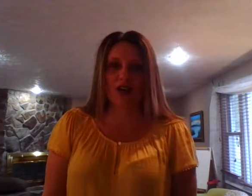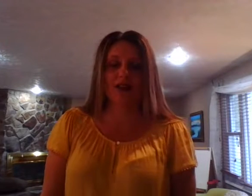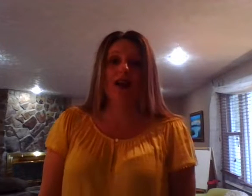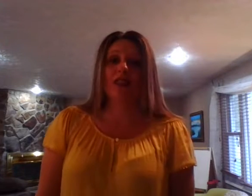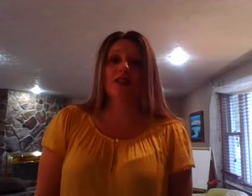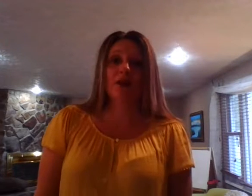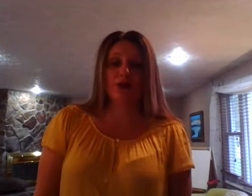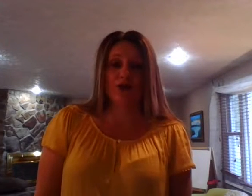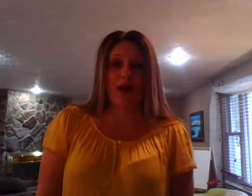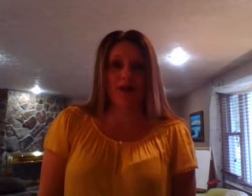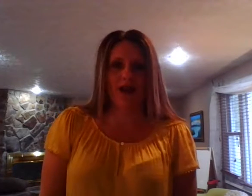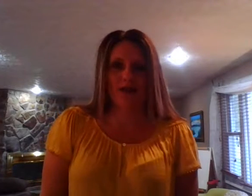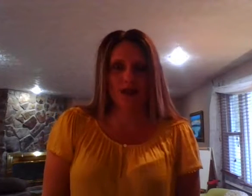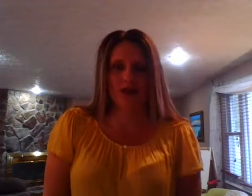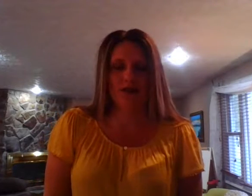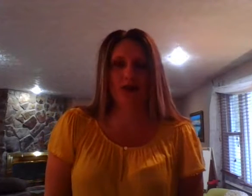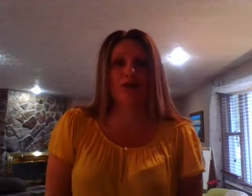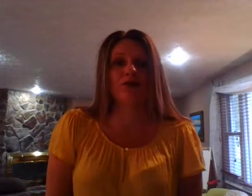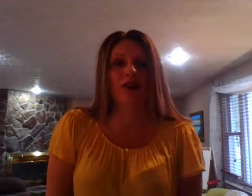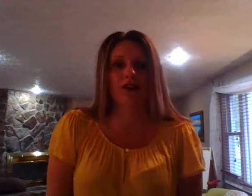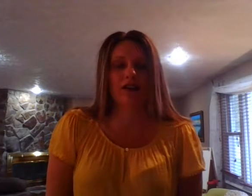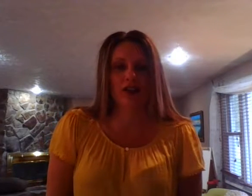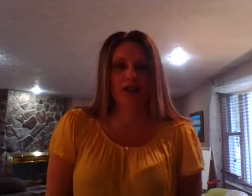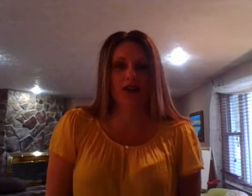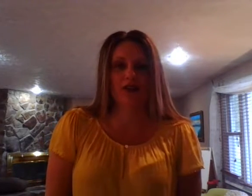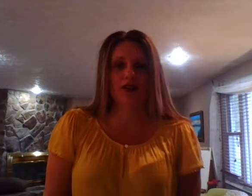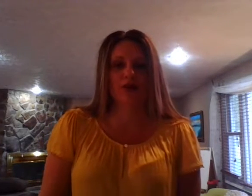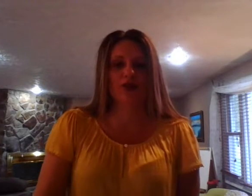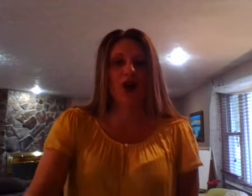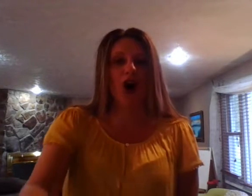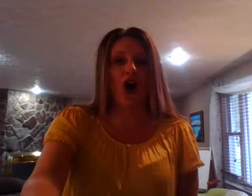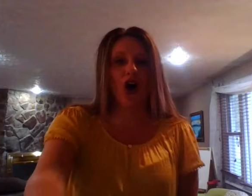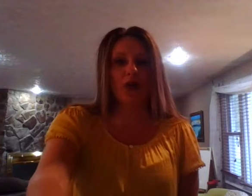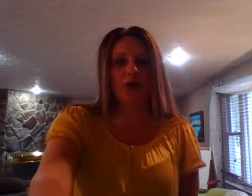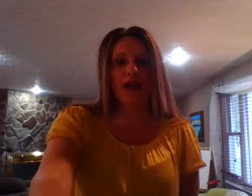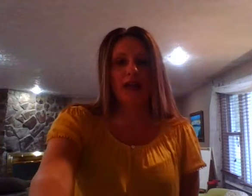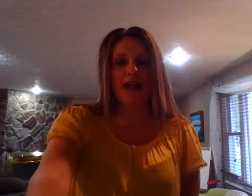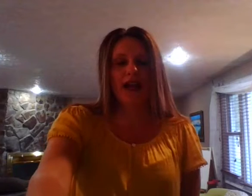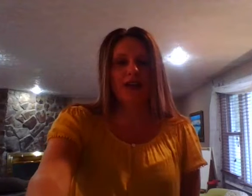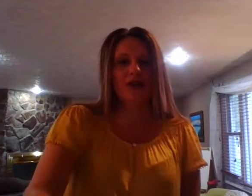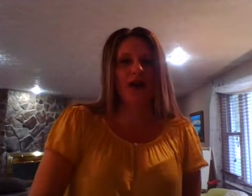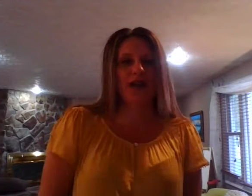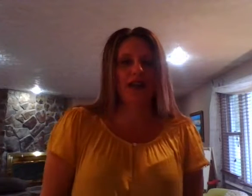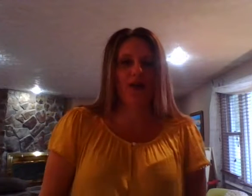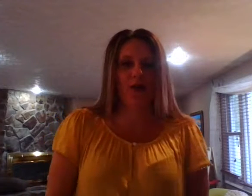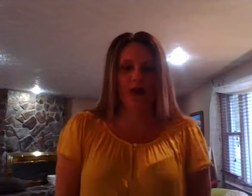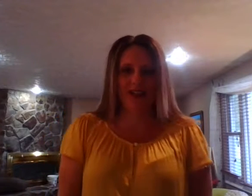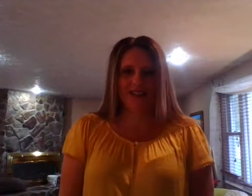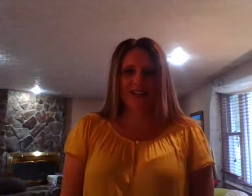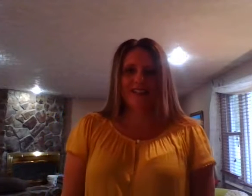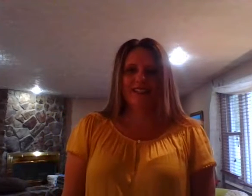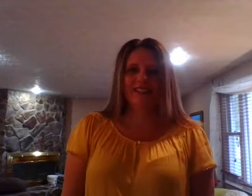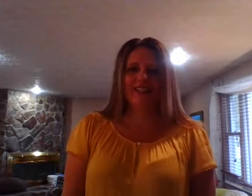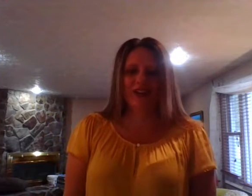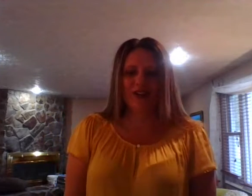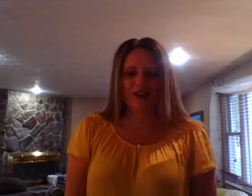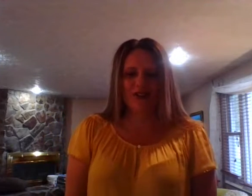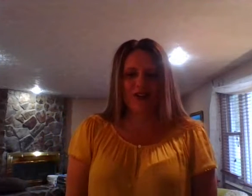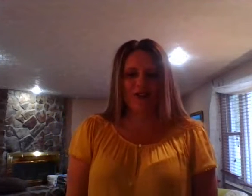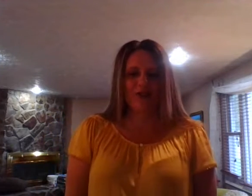called the doubles rap. And a lot of you are very good at your doubles already. And so I can't wait to see how this turns out for